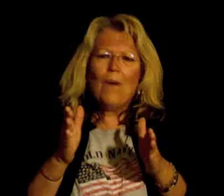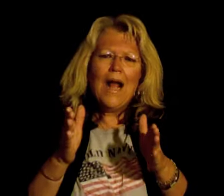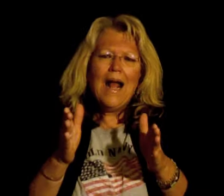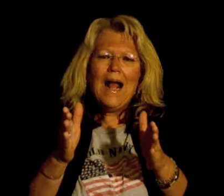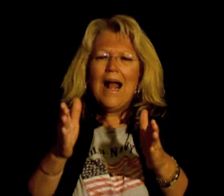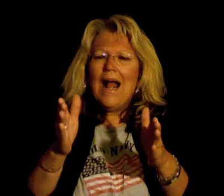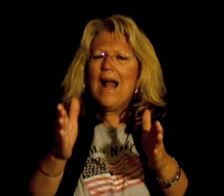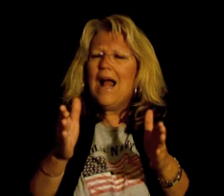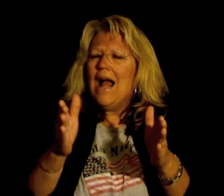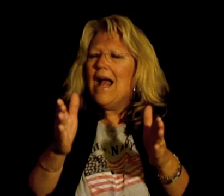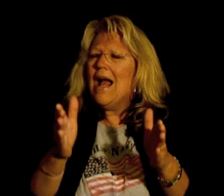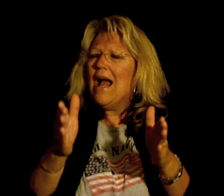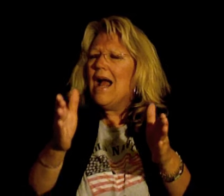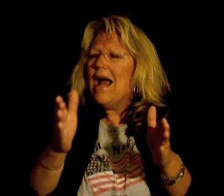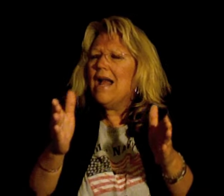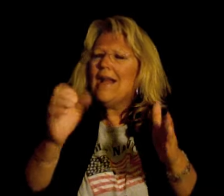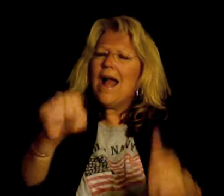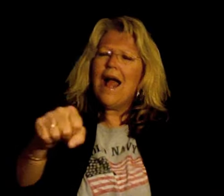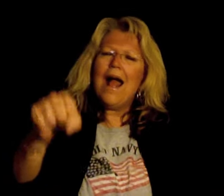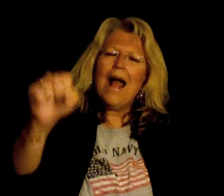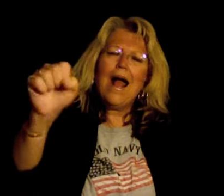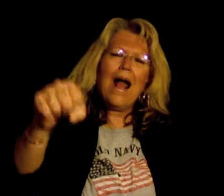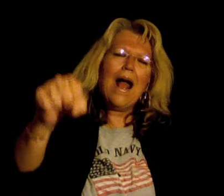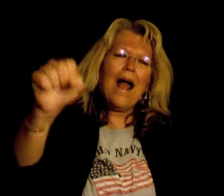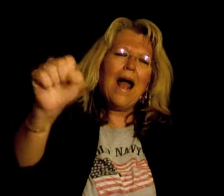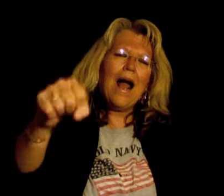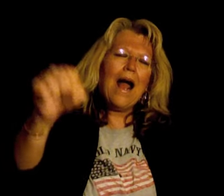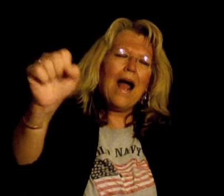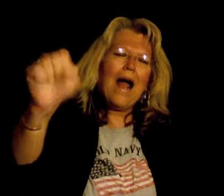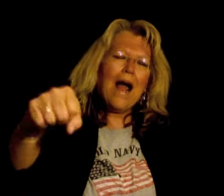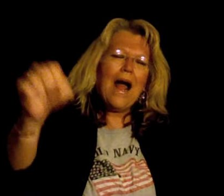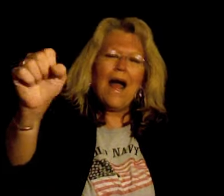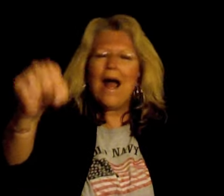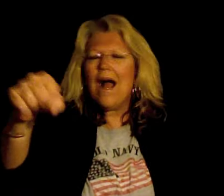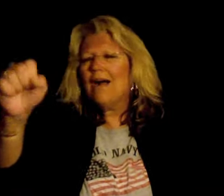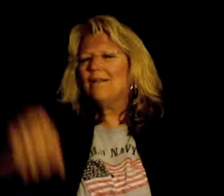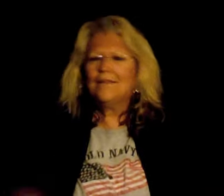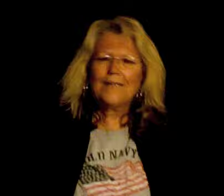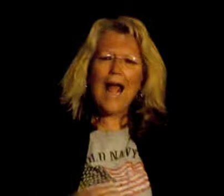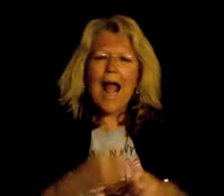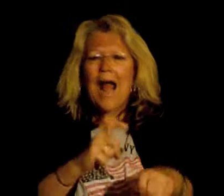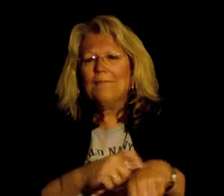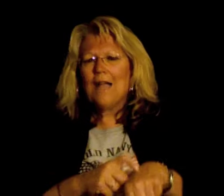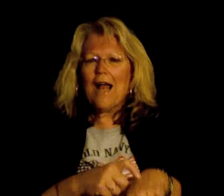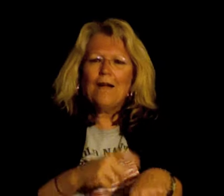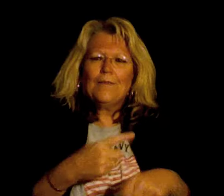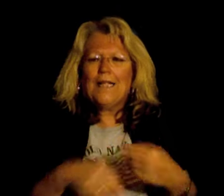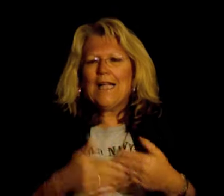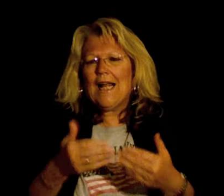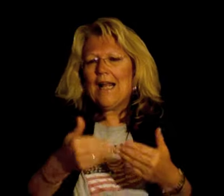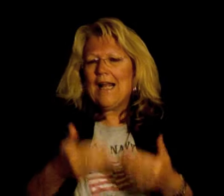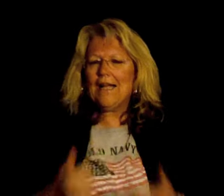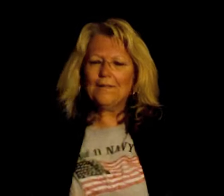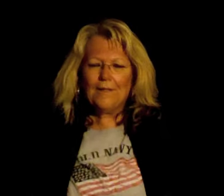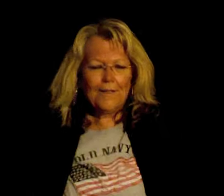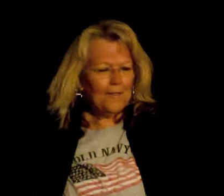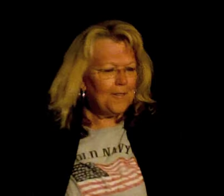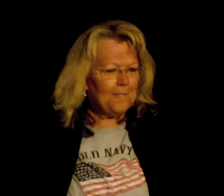way Yeah Hard times Hard times come easy Hard times